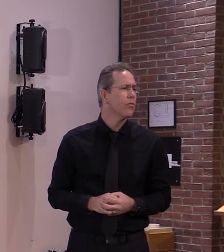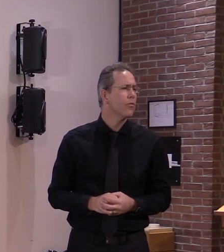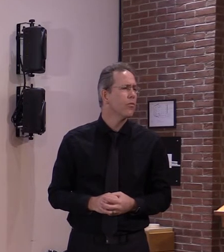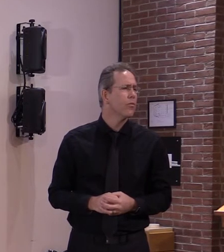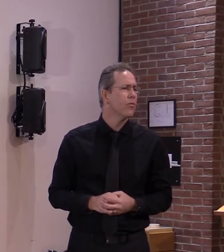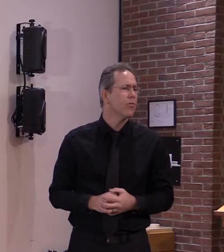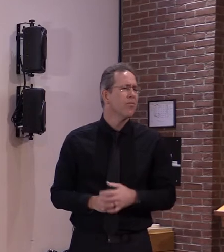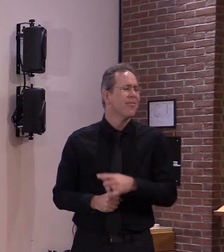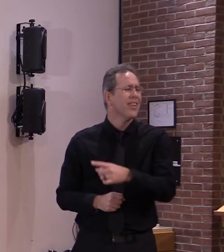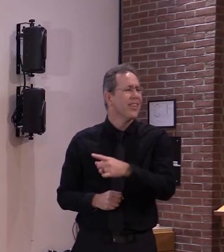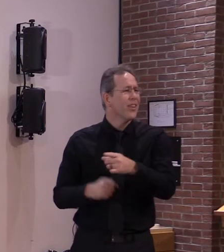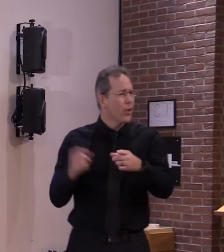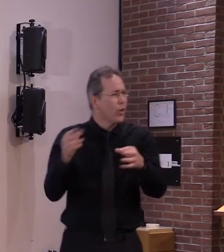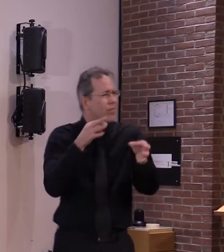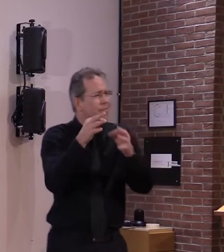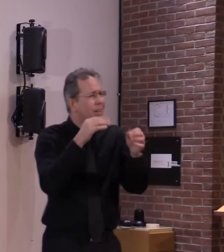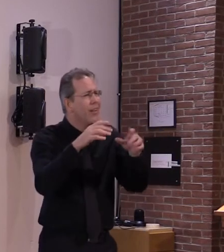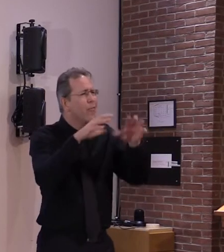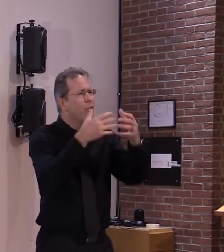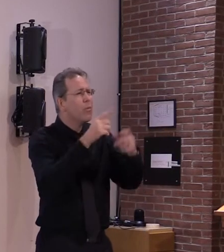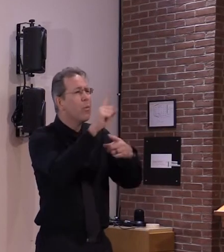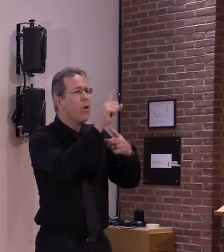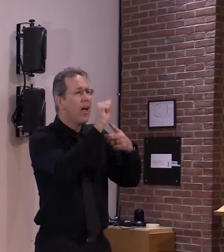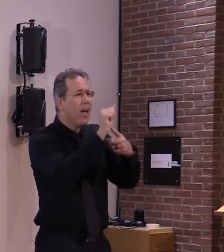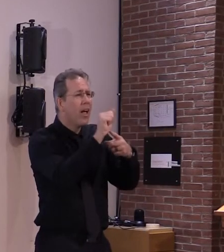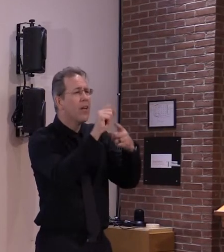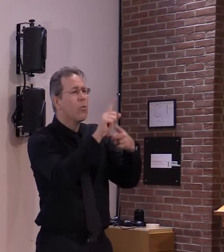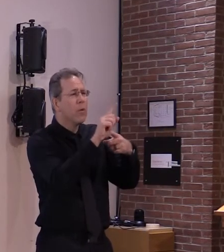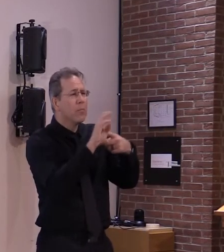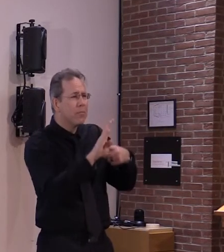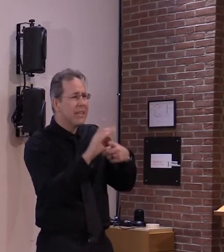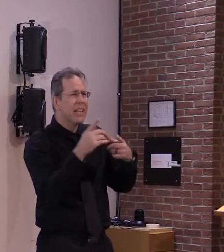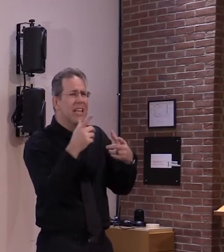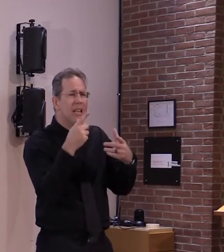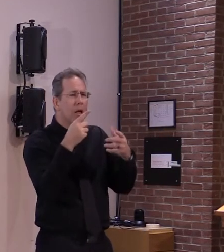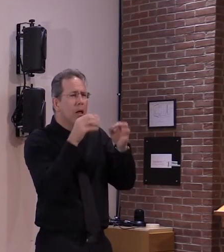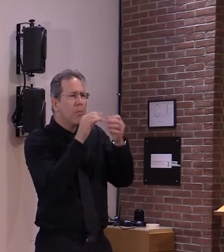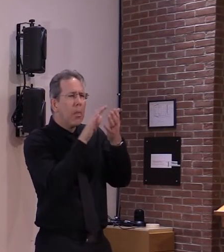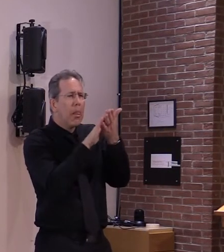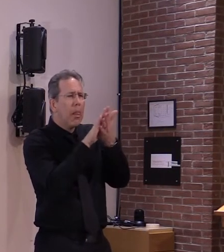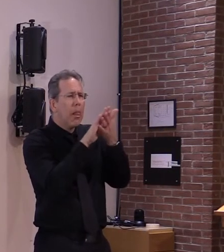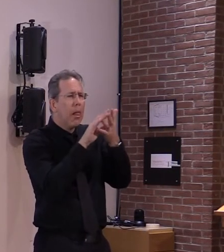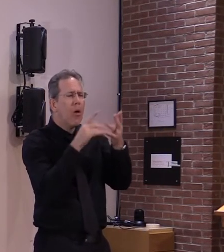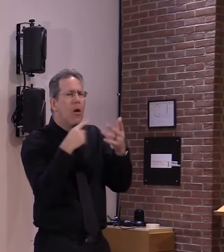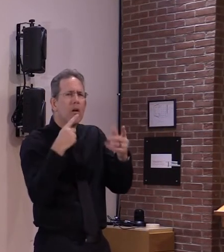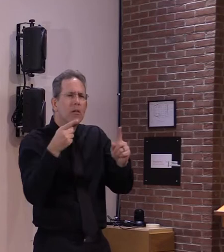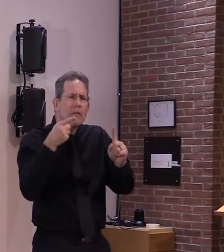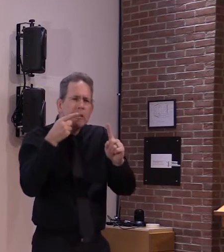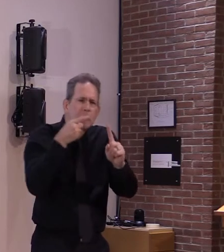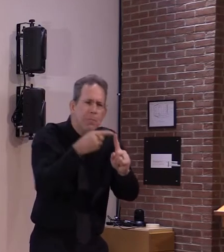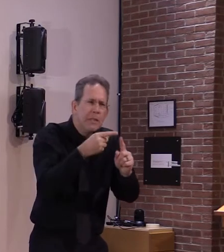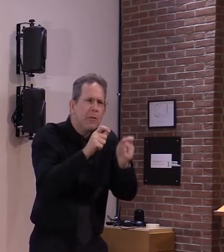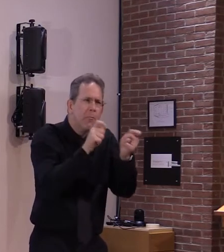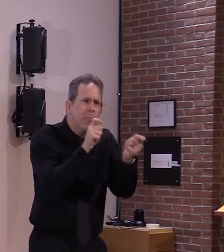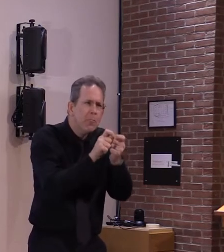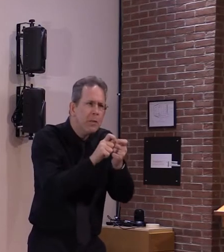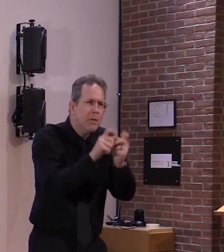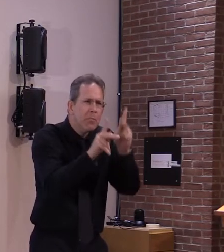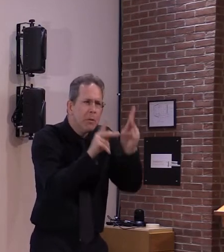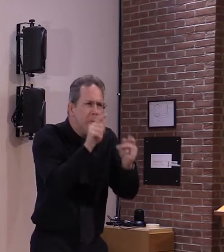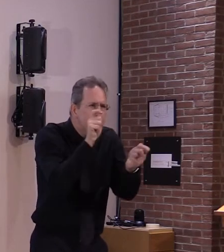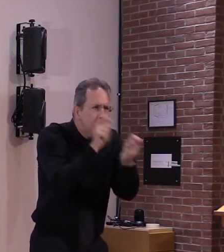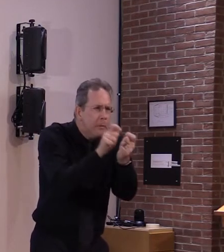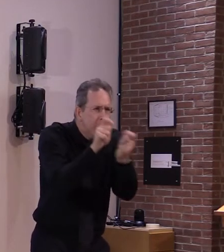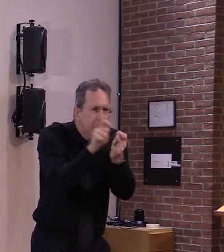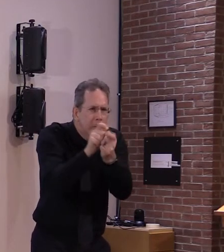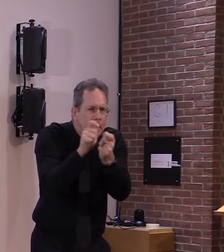many more people and so you're going to have to prioritize kind of the highest risk of this high risk category yeah i do think you're correct